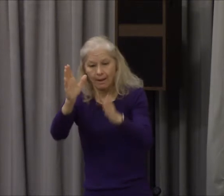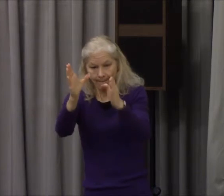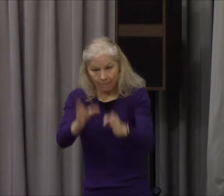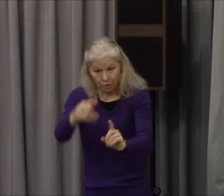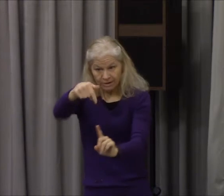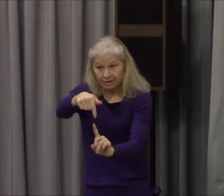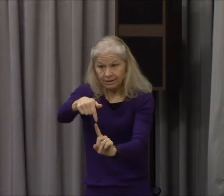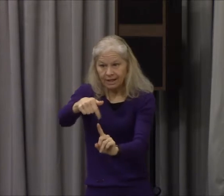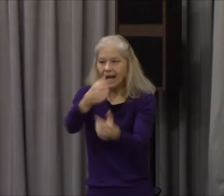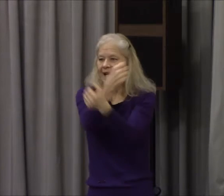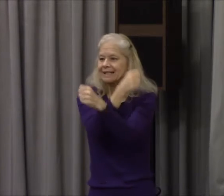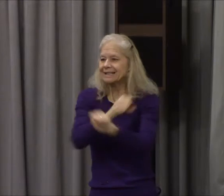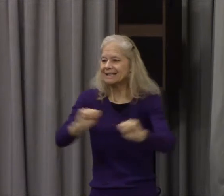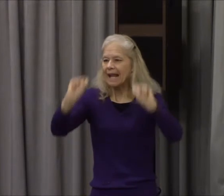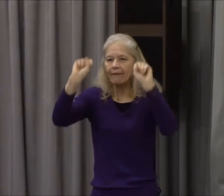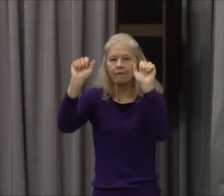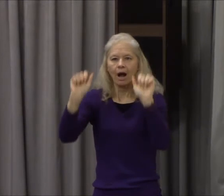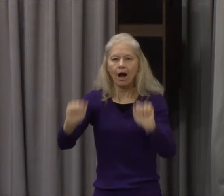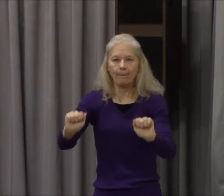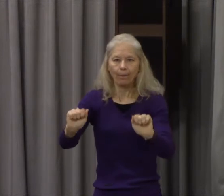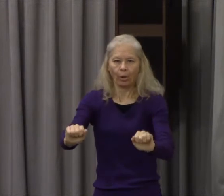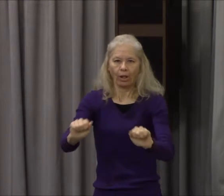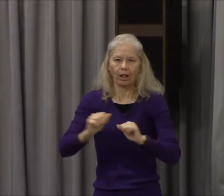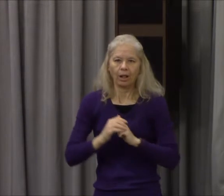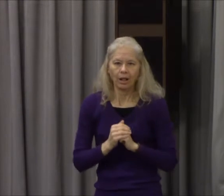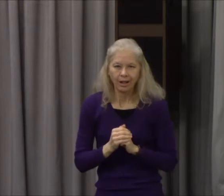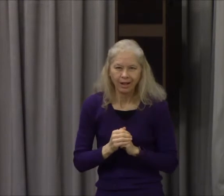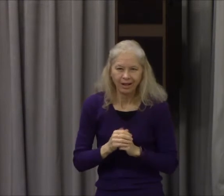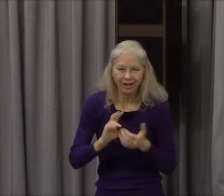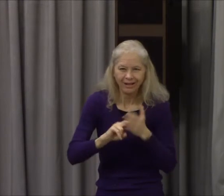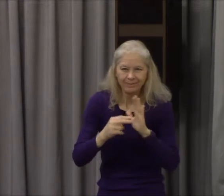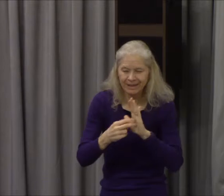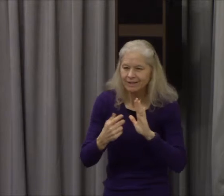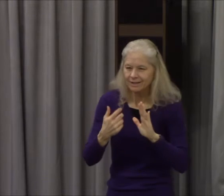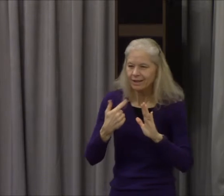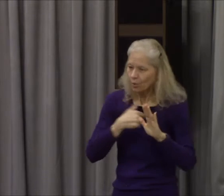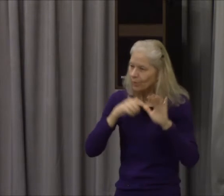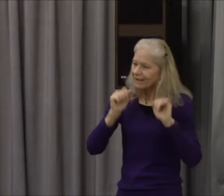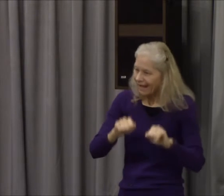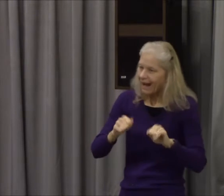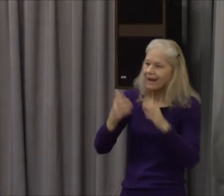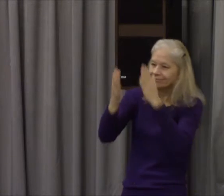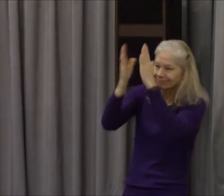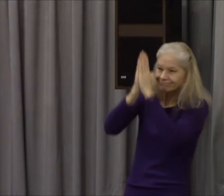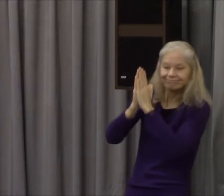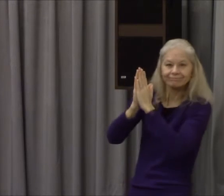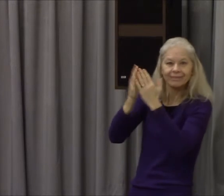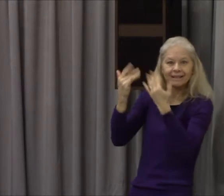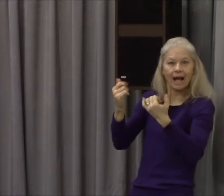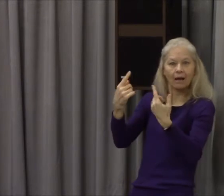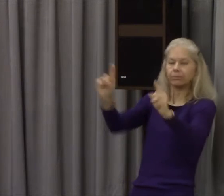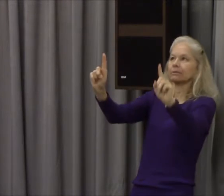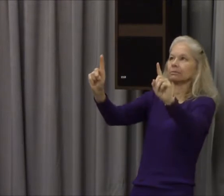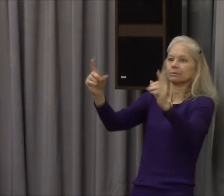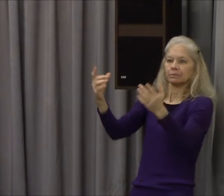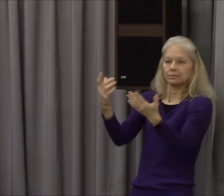but he planned that before Calvary see folks might have been thinking the Jews and others well to get to God we've got to